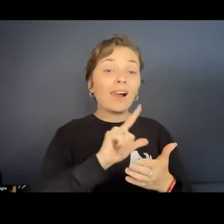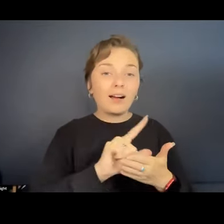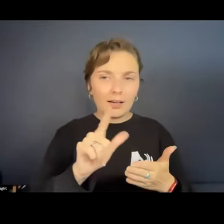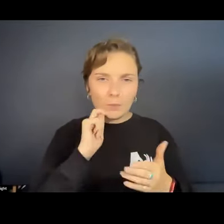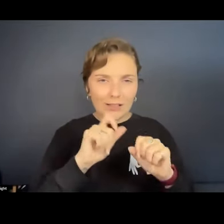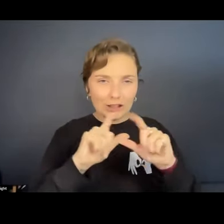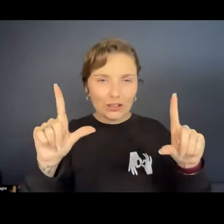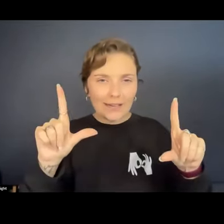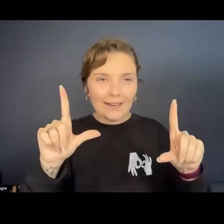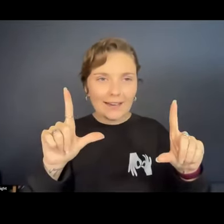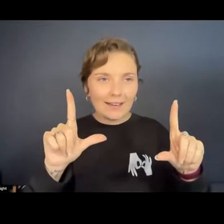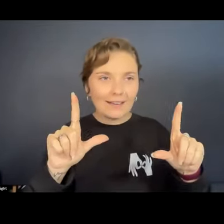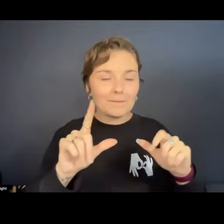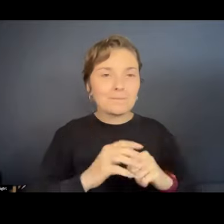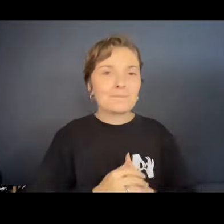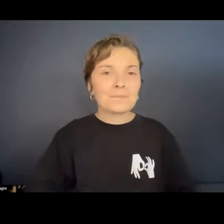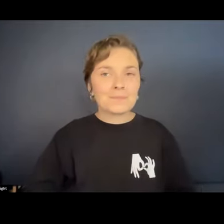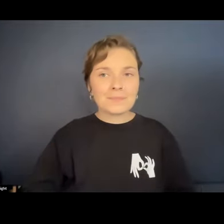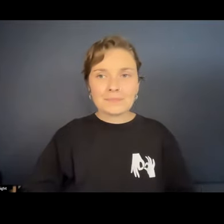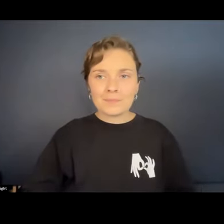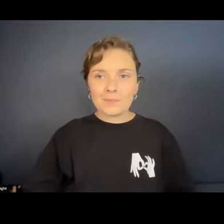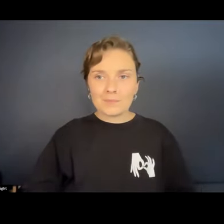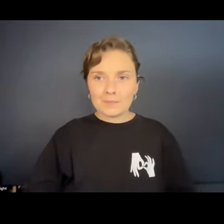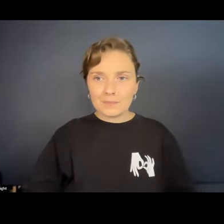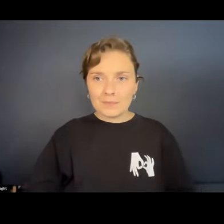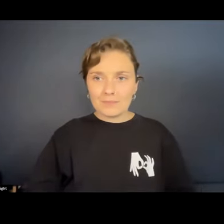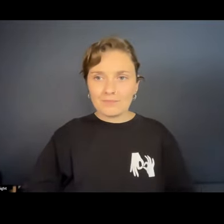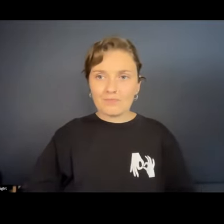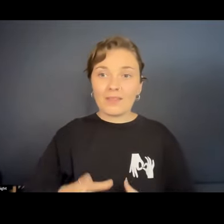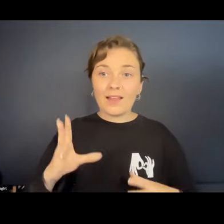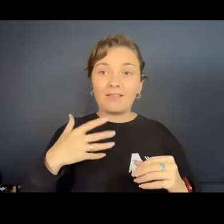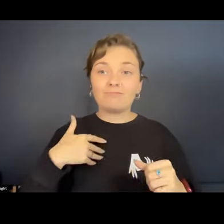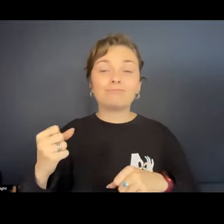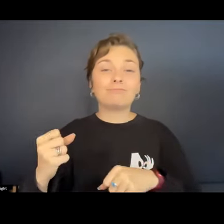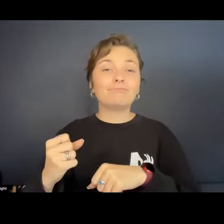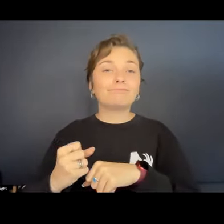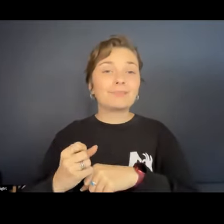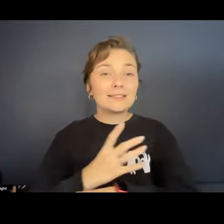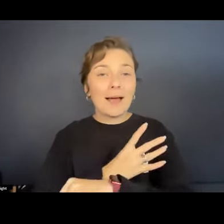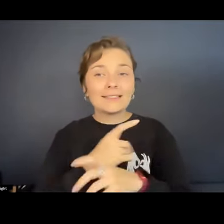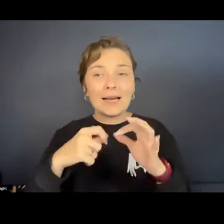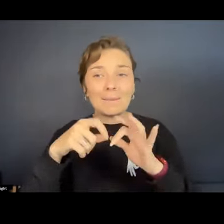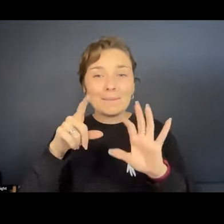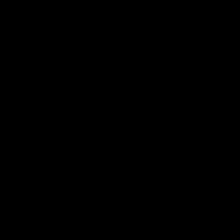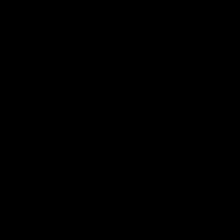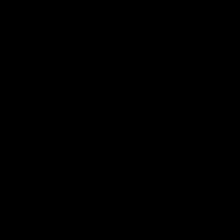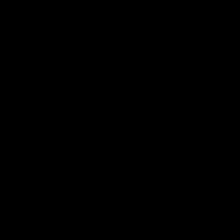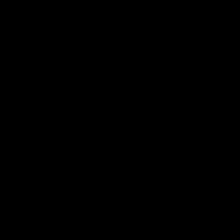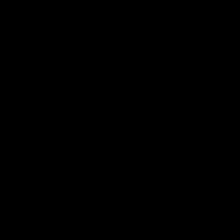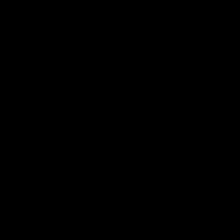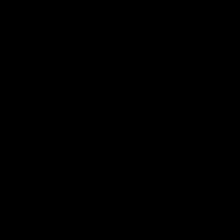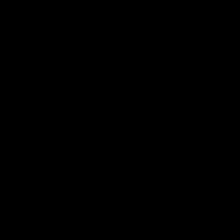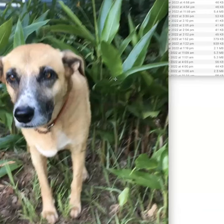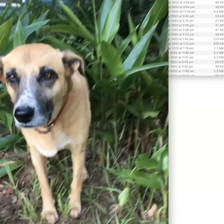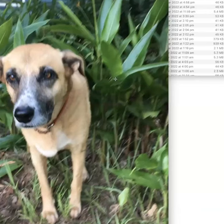just going to share the screen now. Then I was inspired by a little dog. Here's